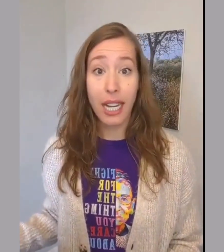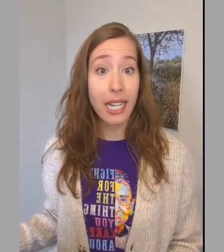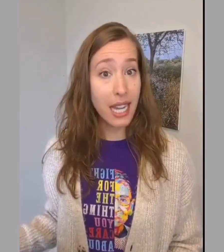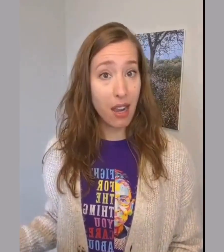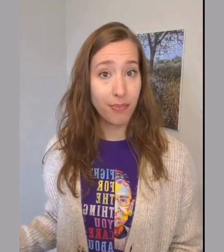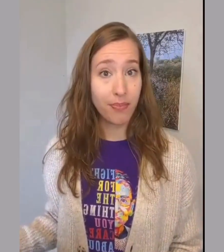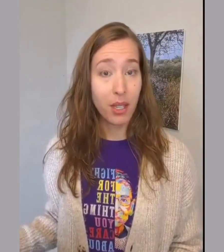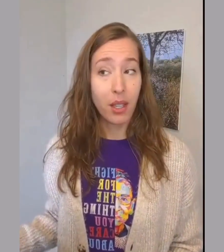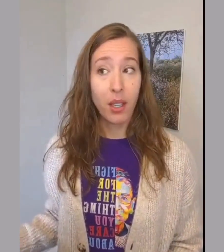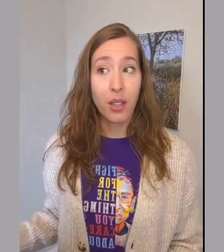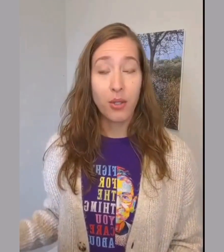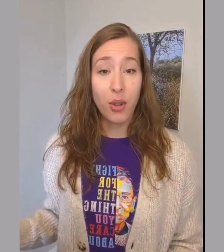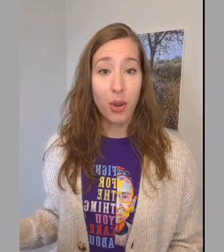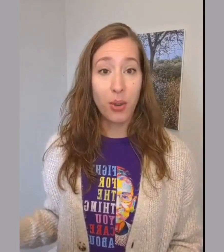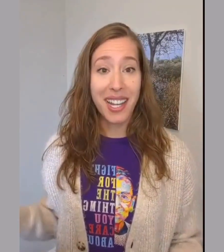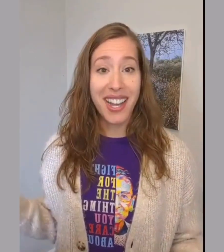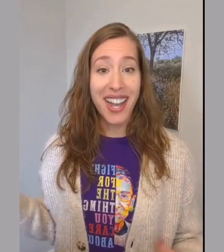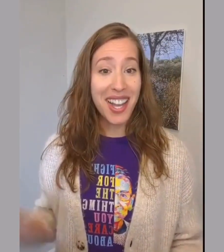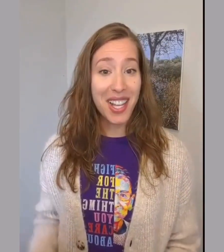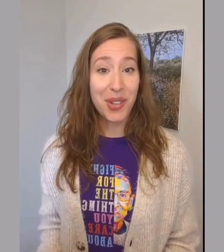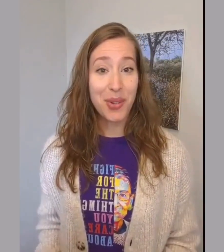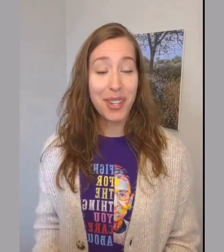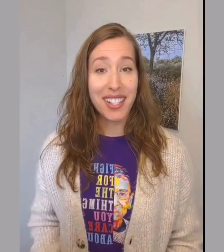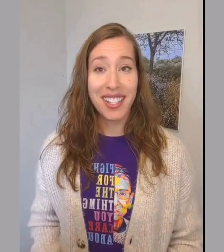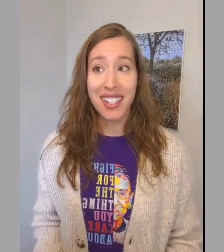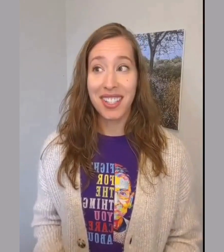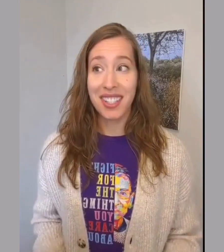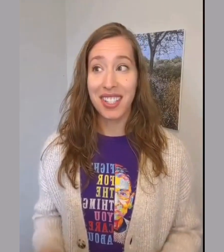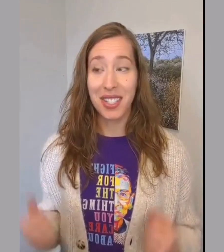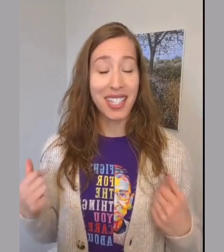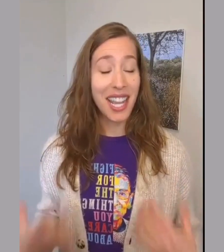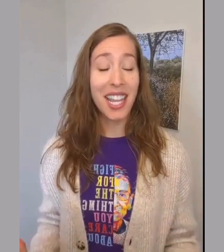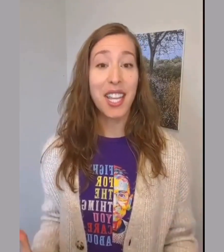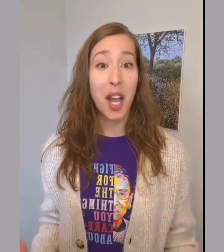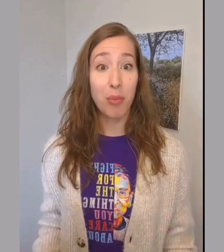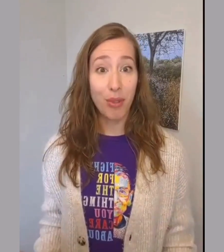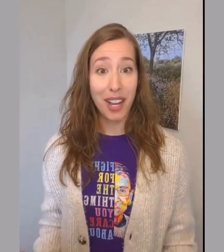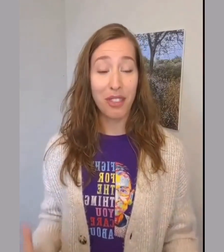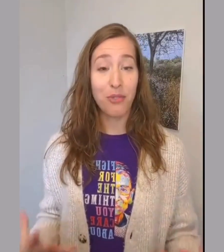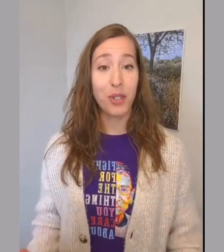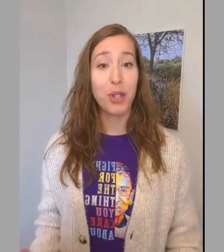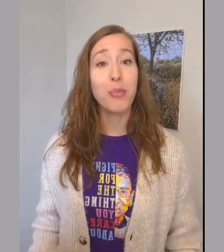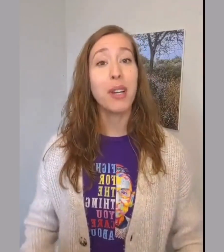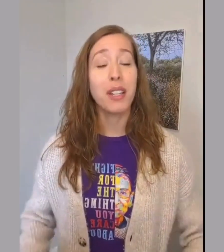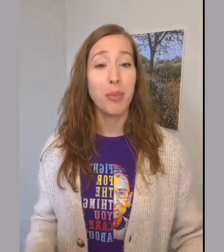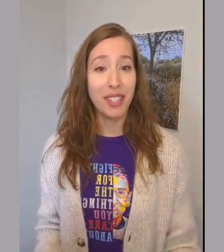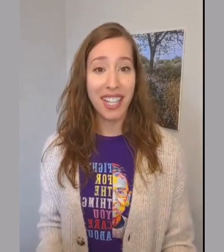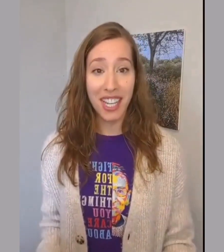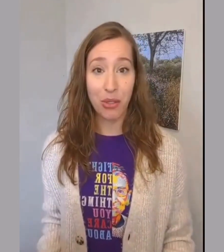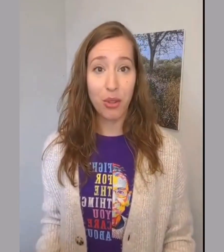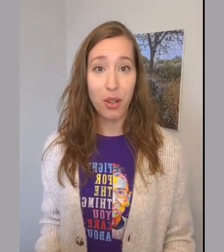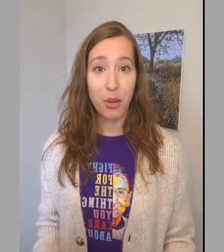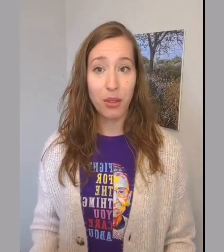now. So as always just take a breath, fill your belly, breathing in through the nose,